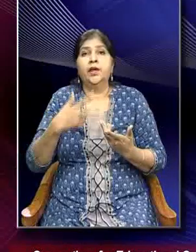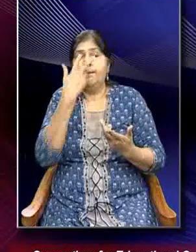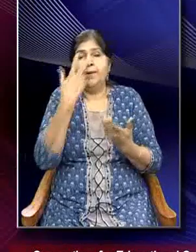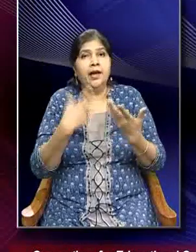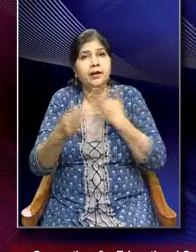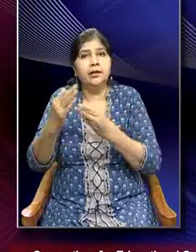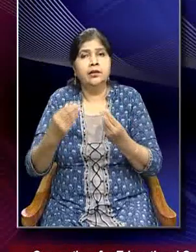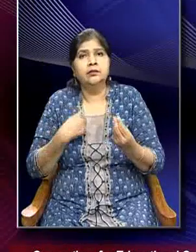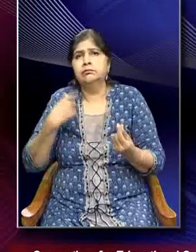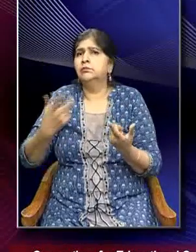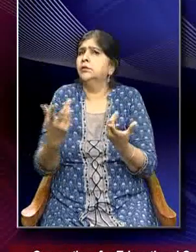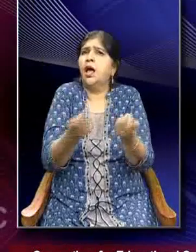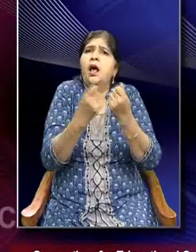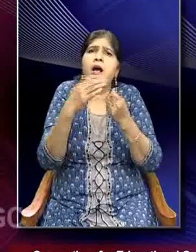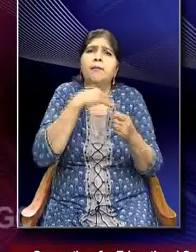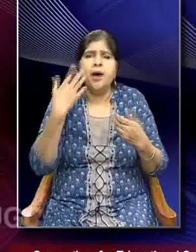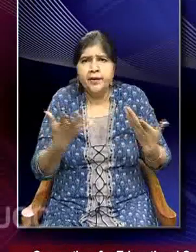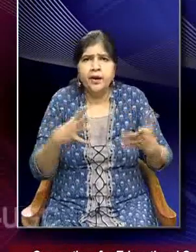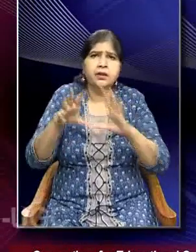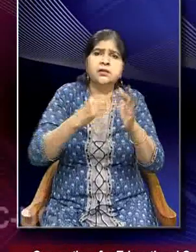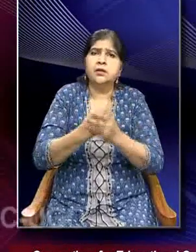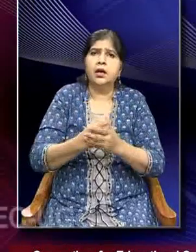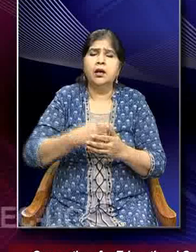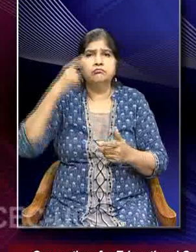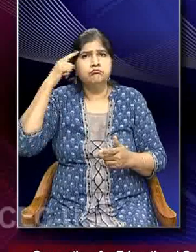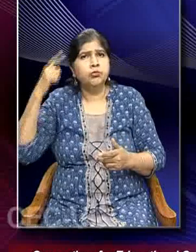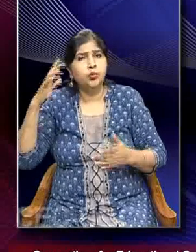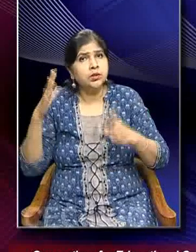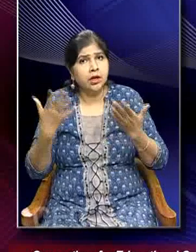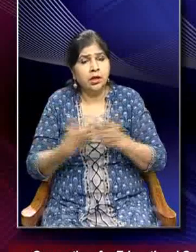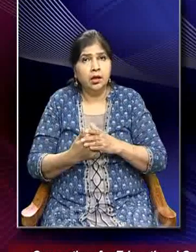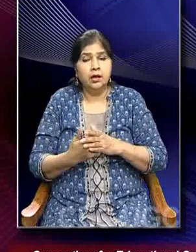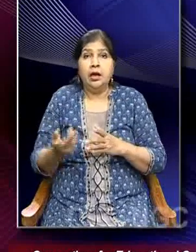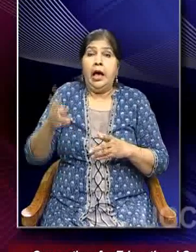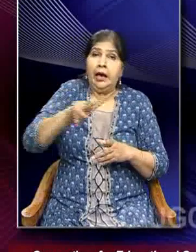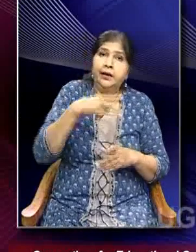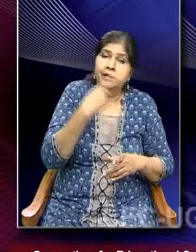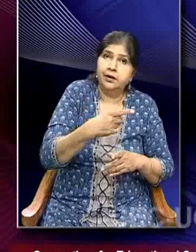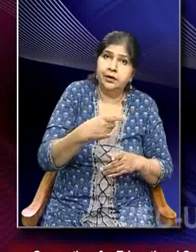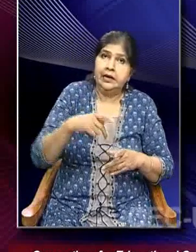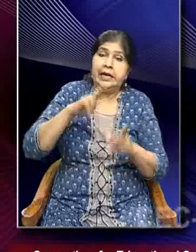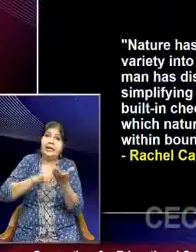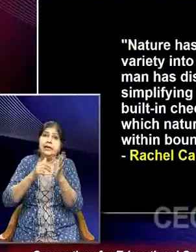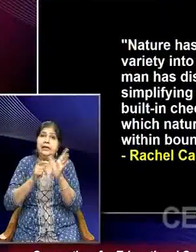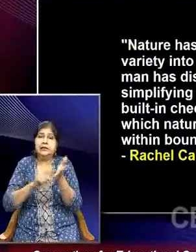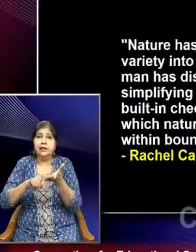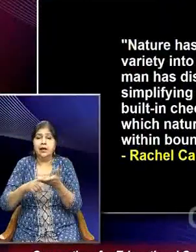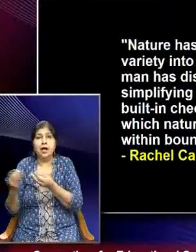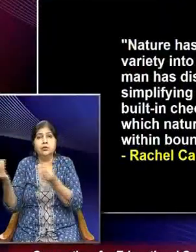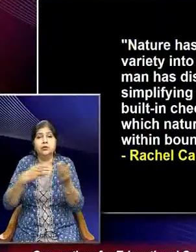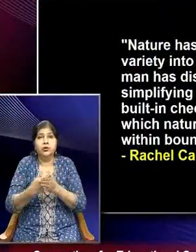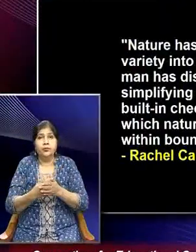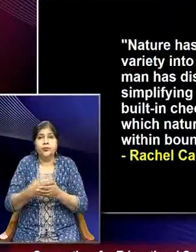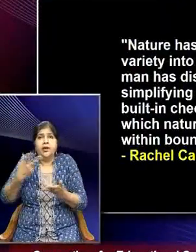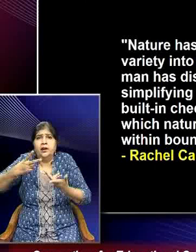hunted. Further, quoting racial Carson's, that nature has introduced great